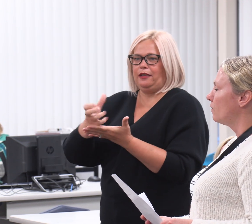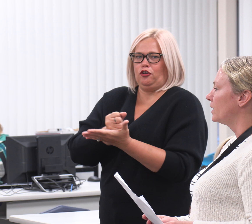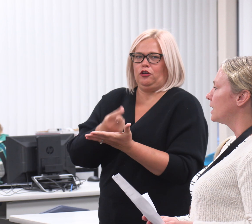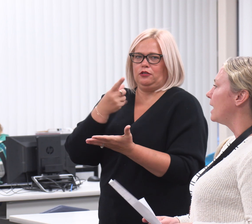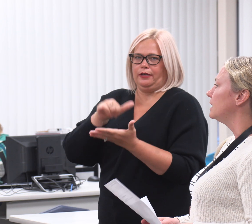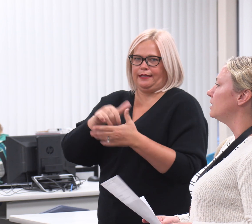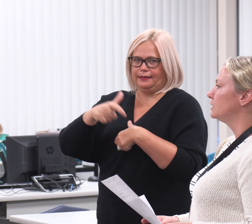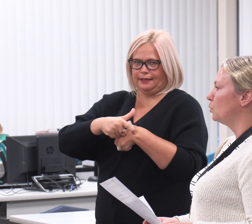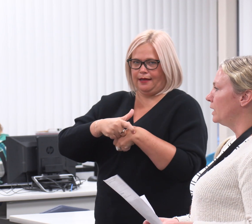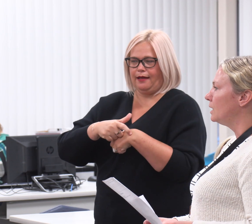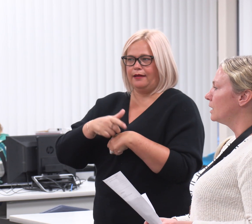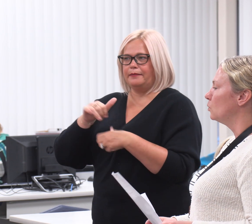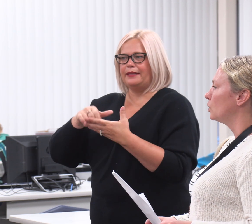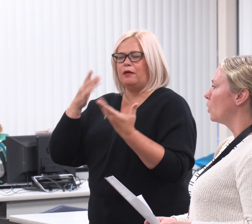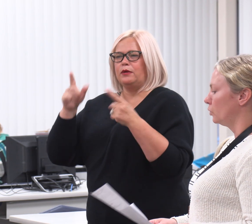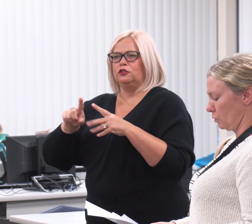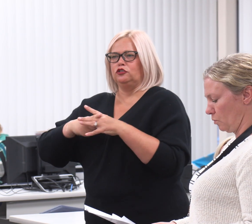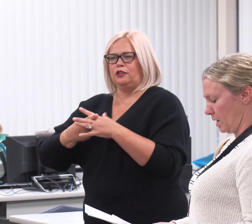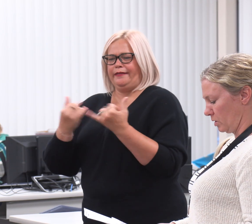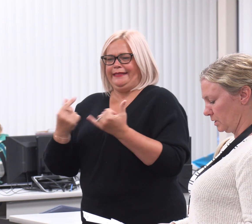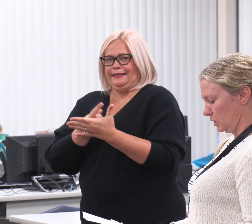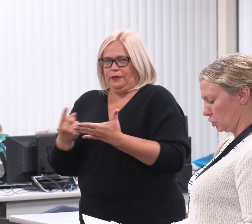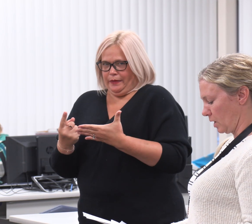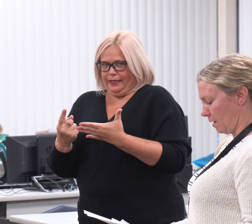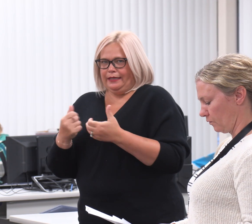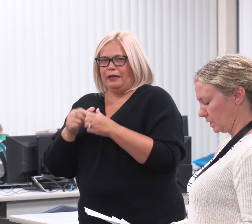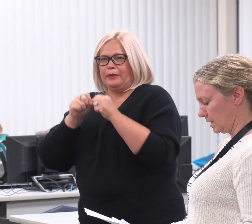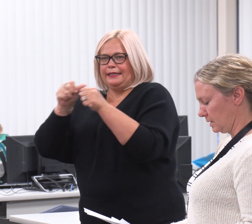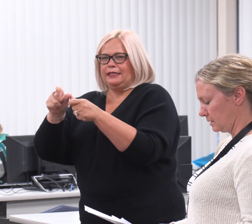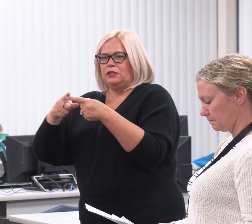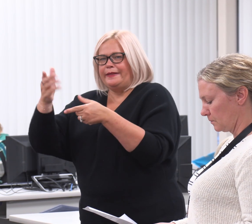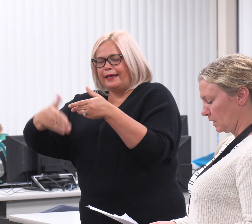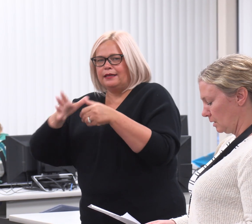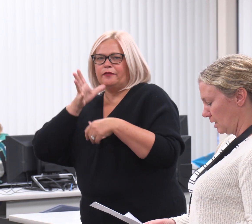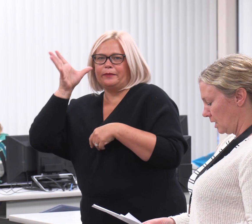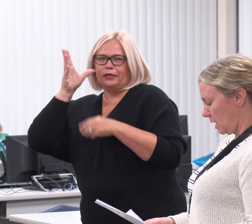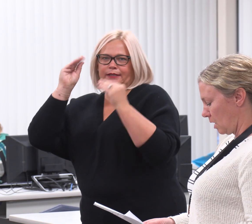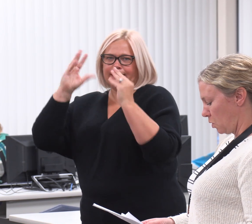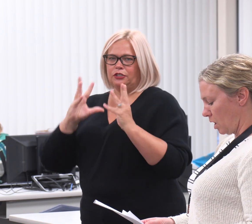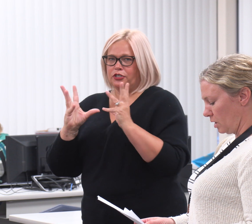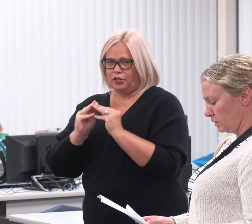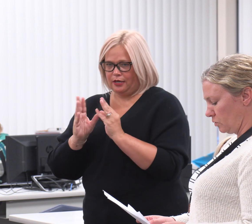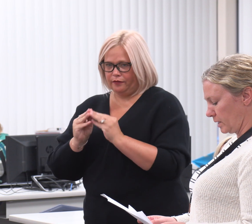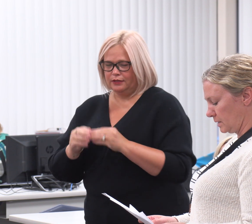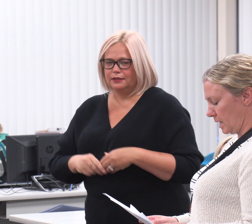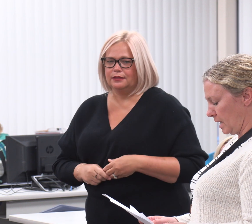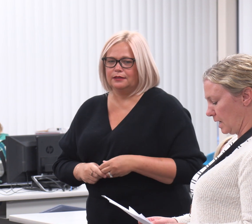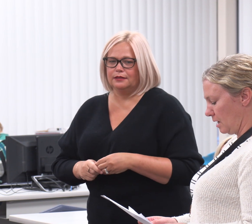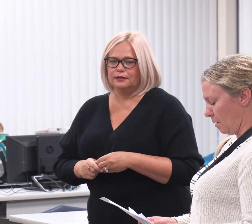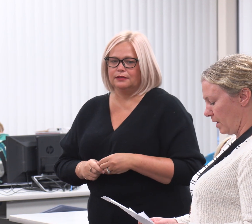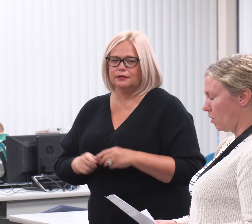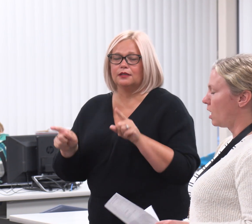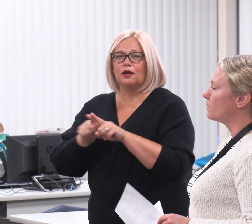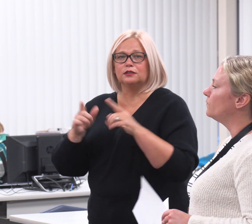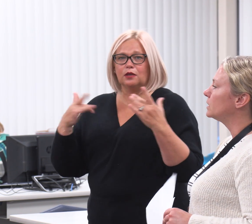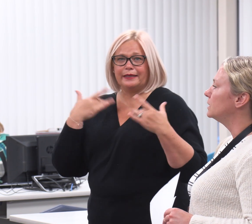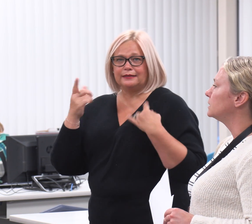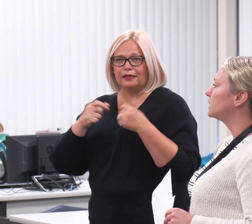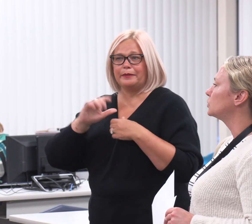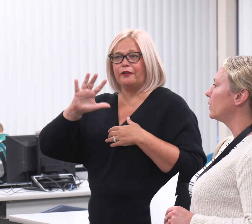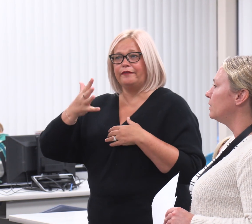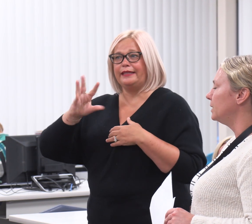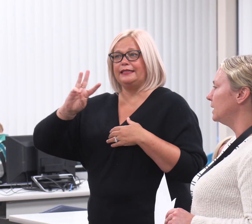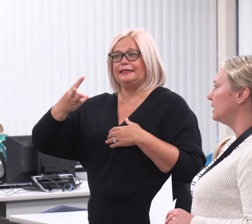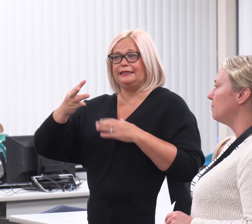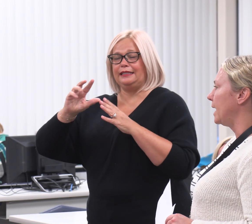kicking off at the end of this week and we'll go through parent-teacher conferences. We're also excited about our fifth